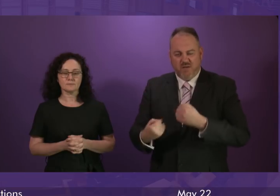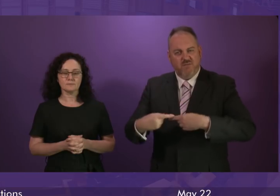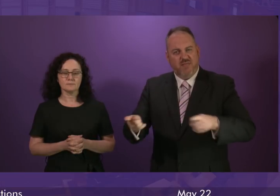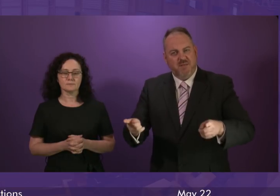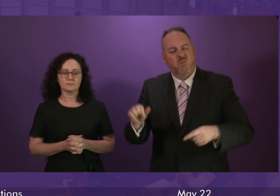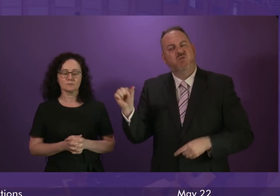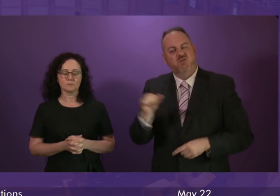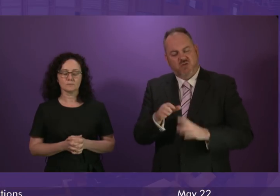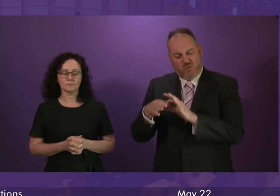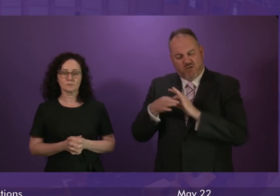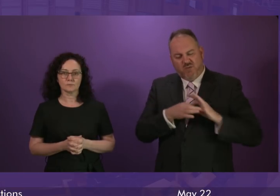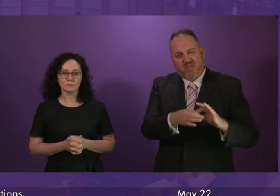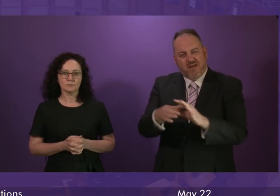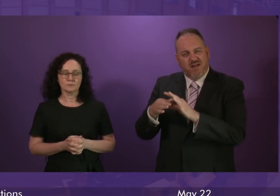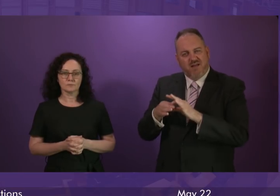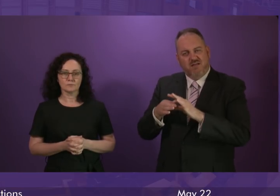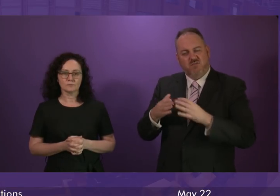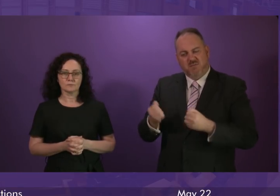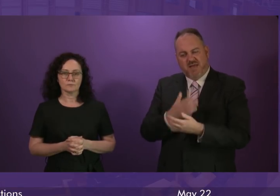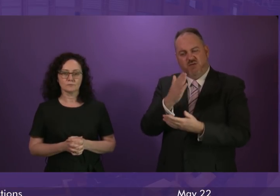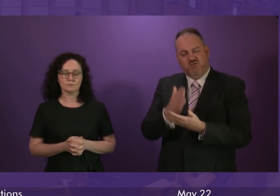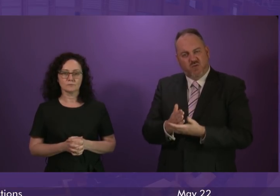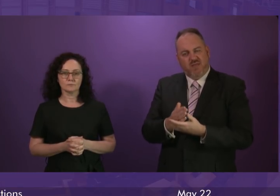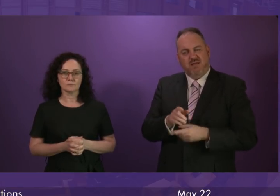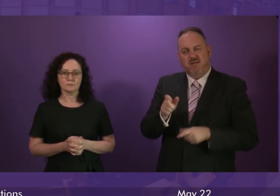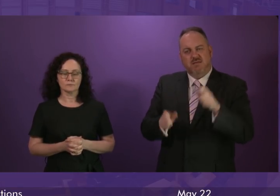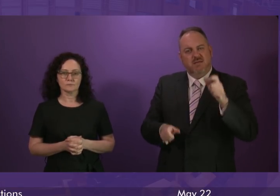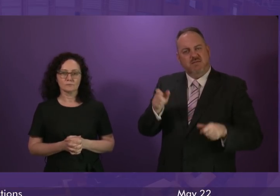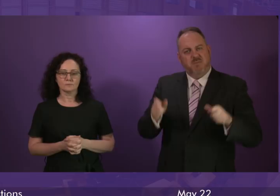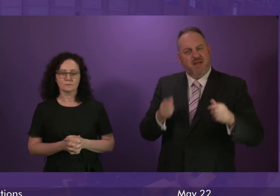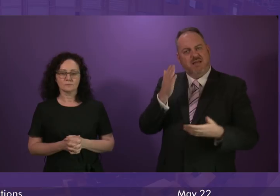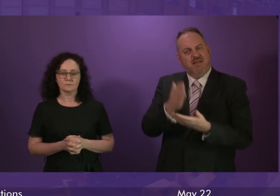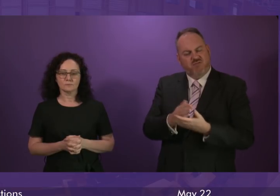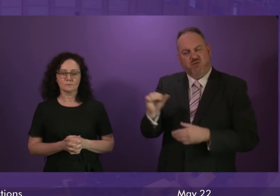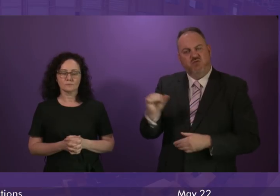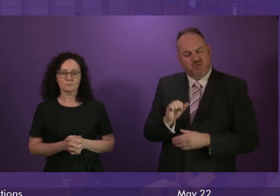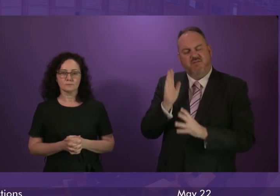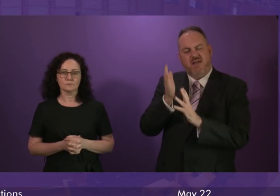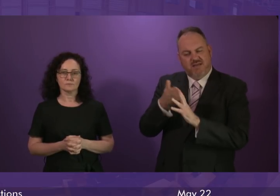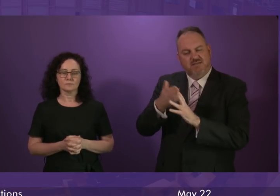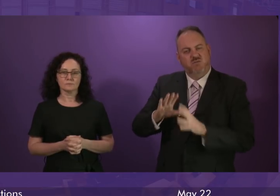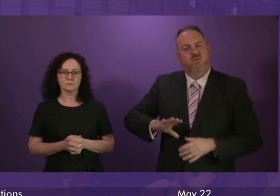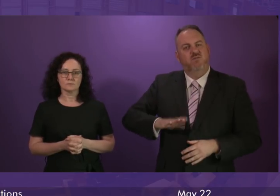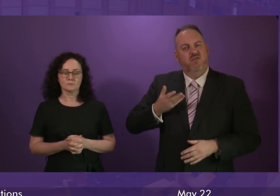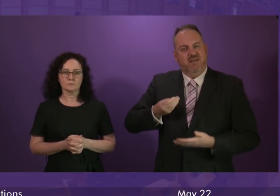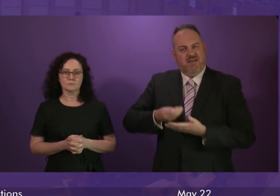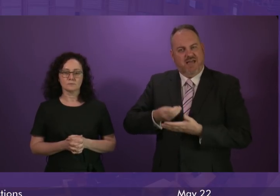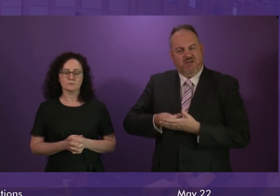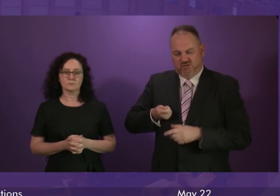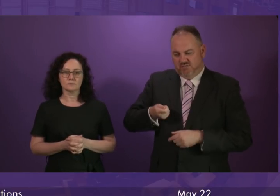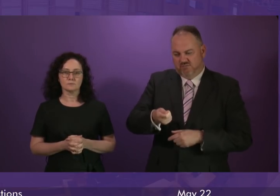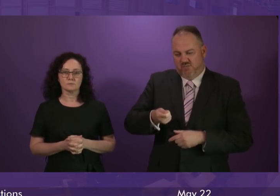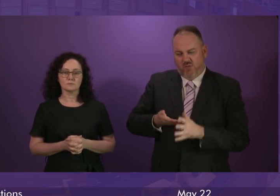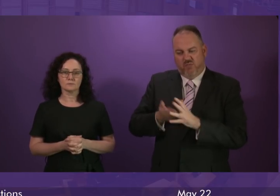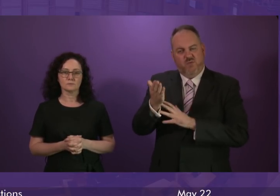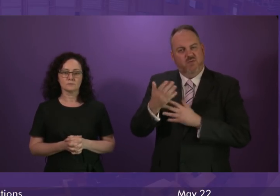cross-party, we should support our consumer guarantee for free access to cash, and we should also get behind the crucial work that MP